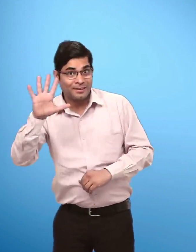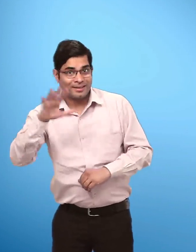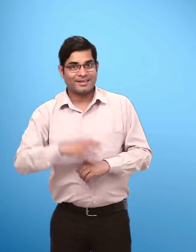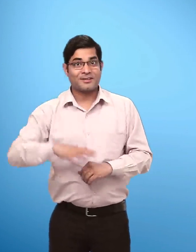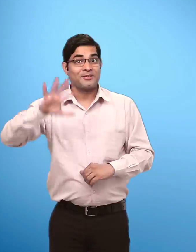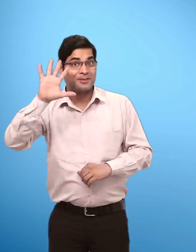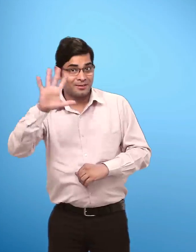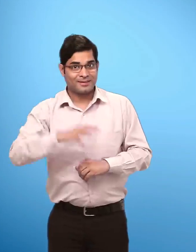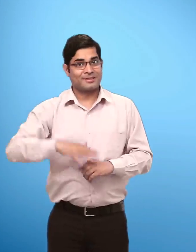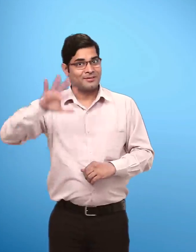555